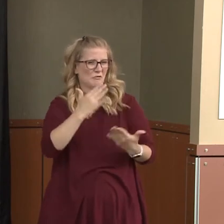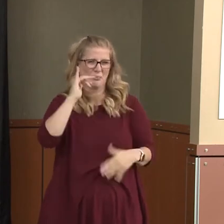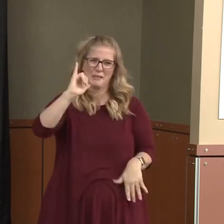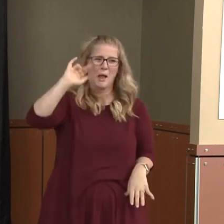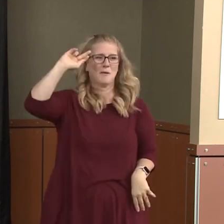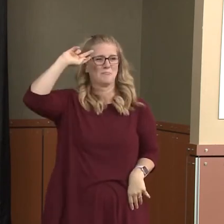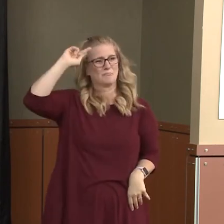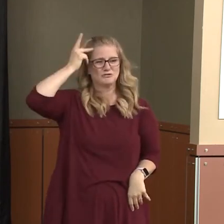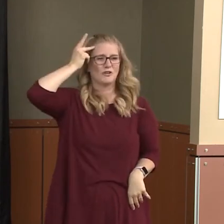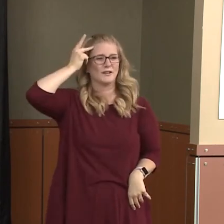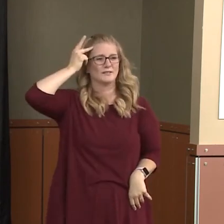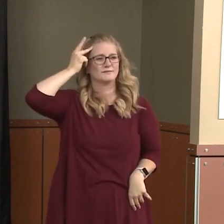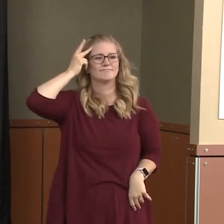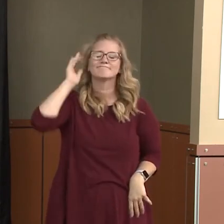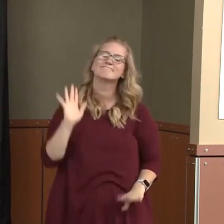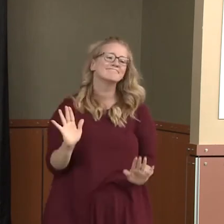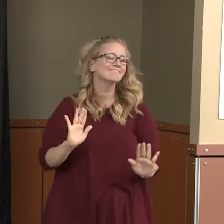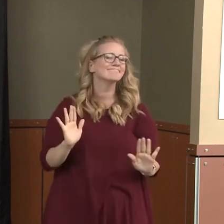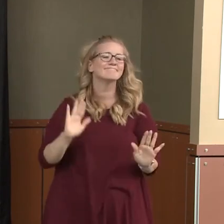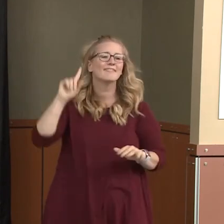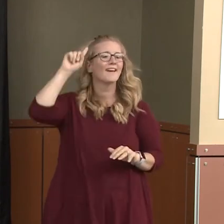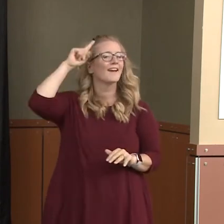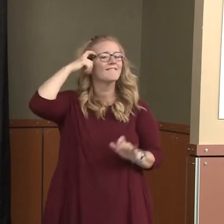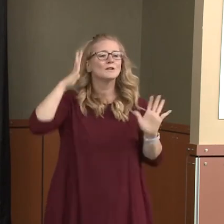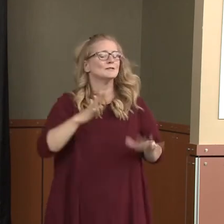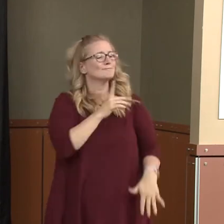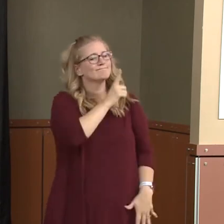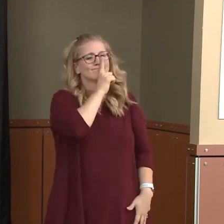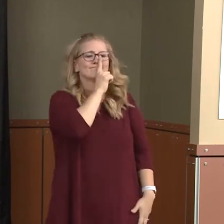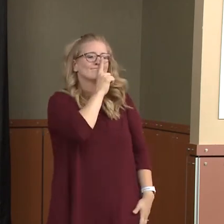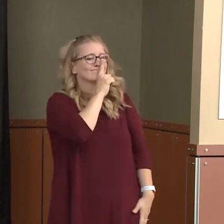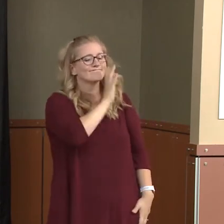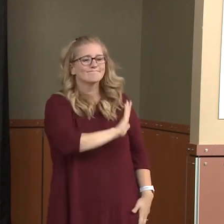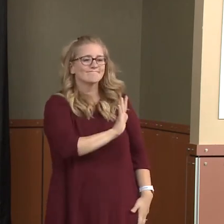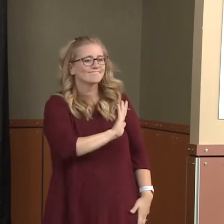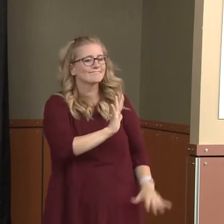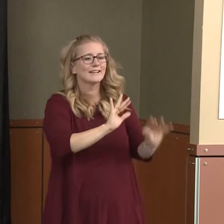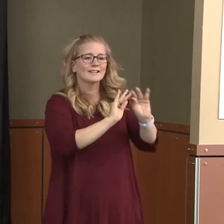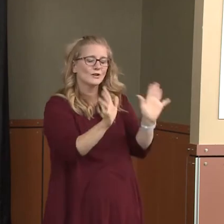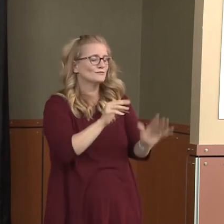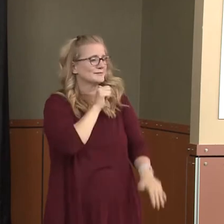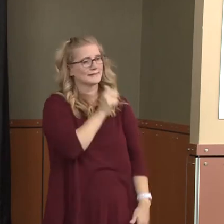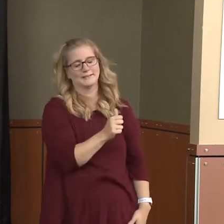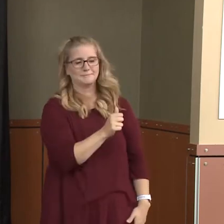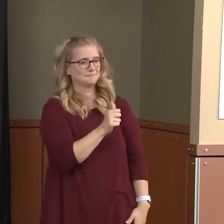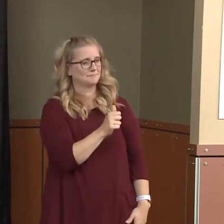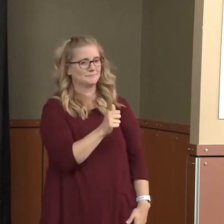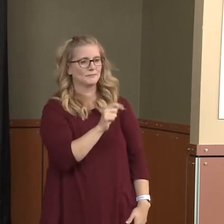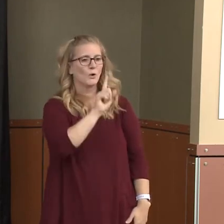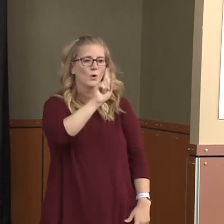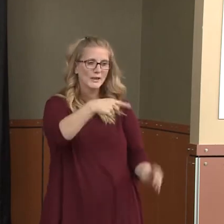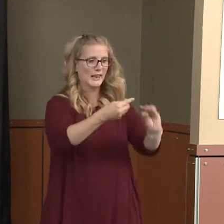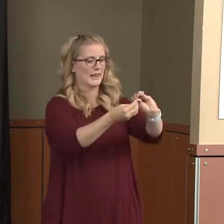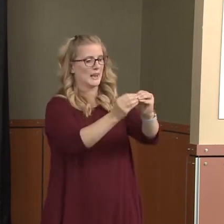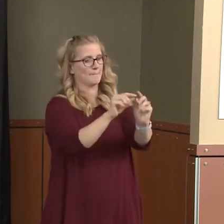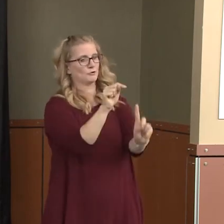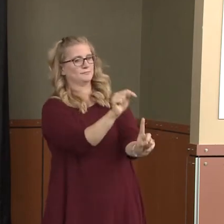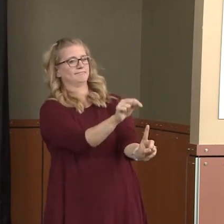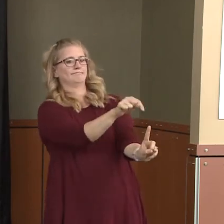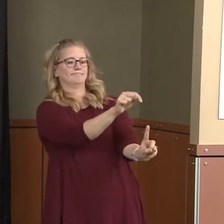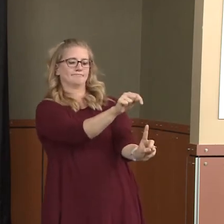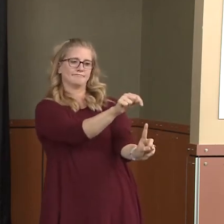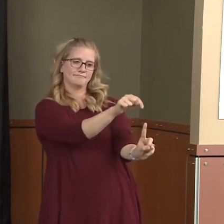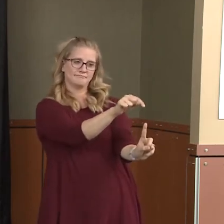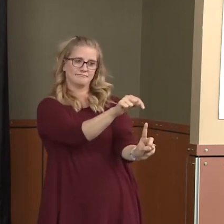clear in that. I will tell you that in the meeting, when it was evident that we were not going to get the